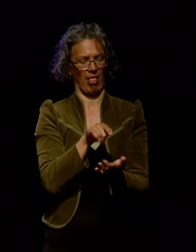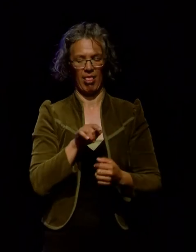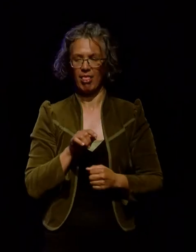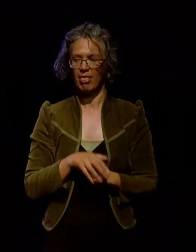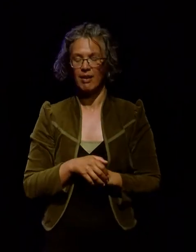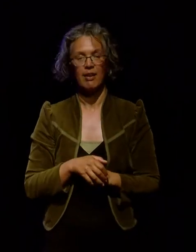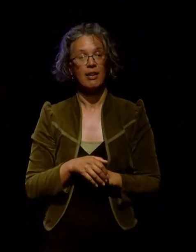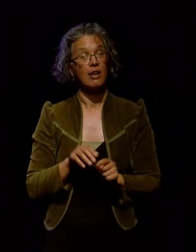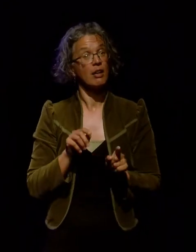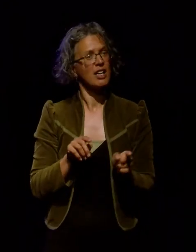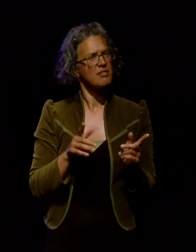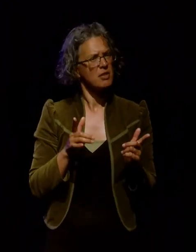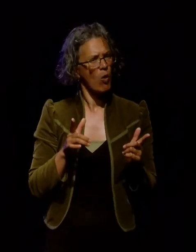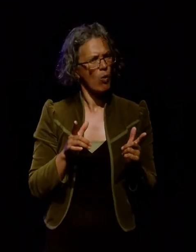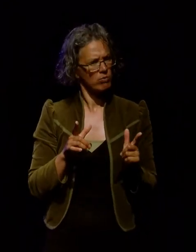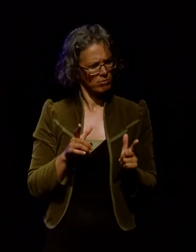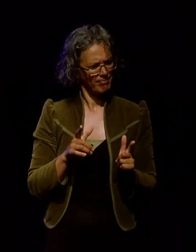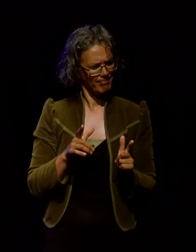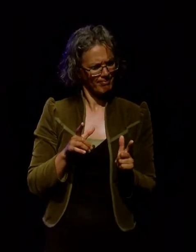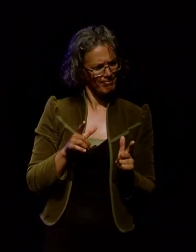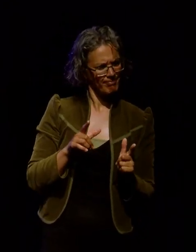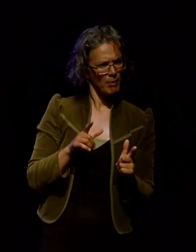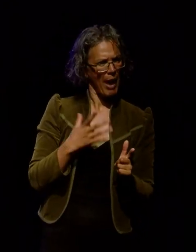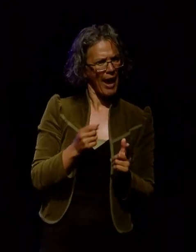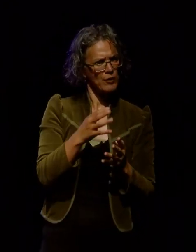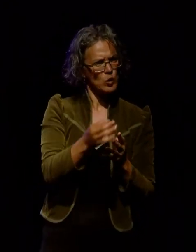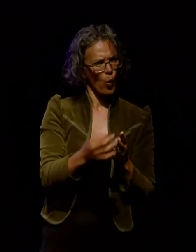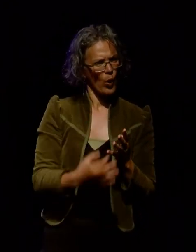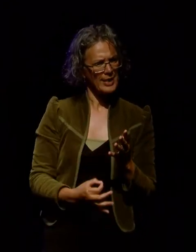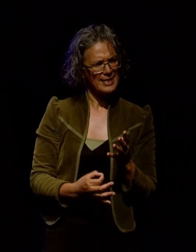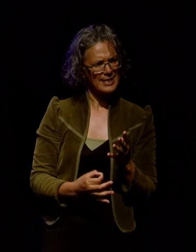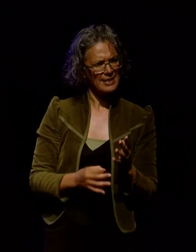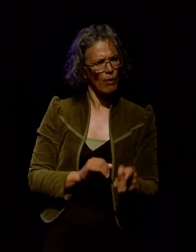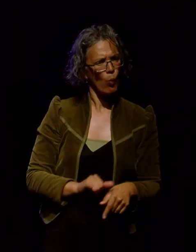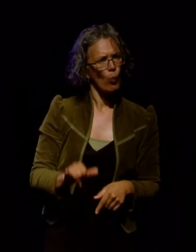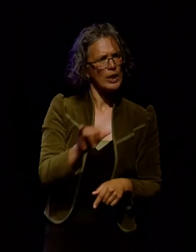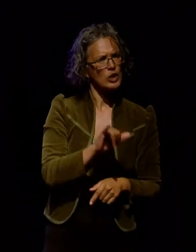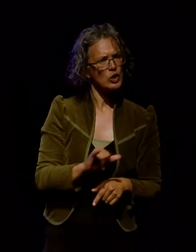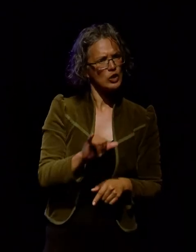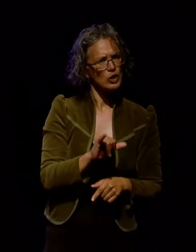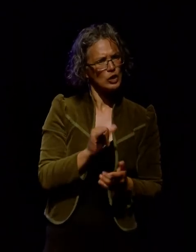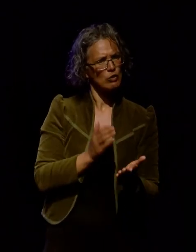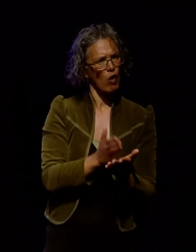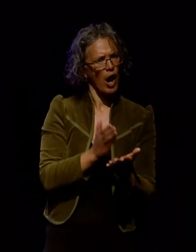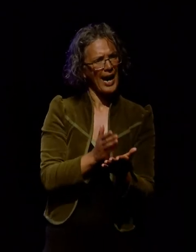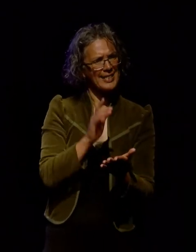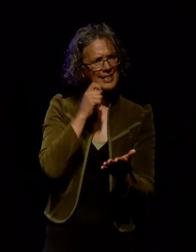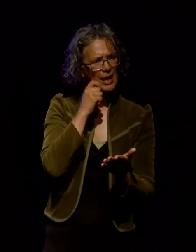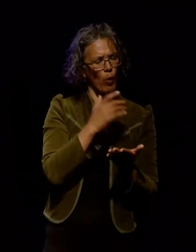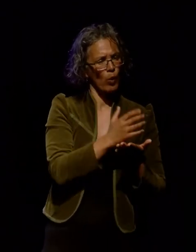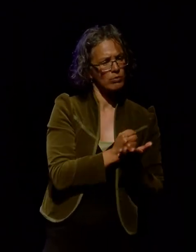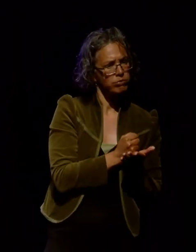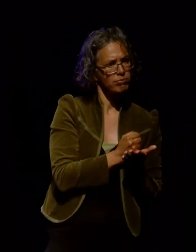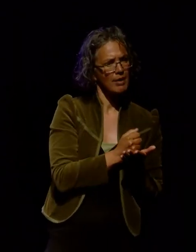It gives choices to the copyright holder on which copyright they wish to or which rights within that copyright they wish to reserve